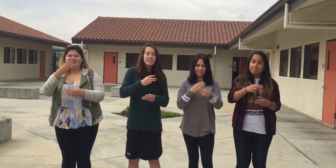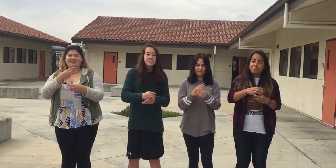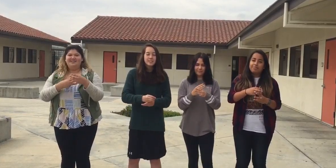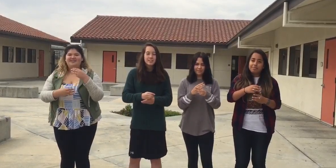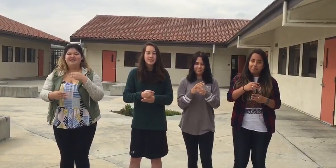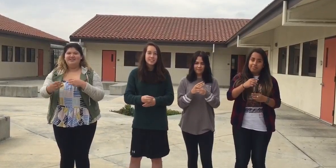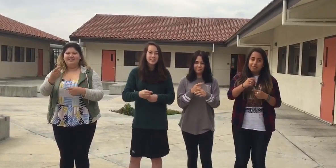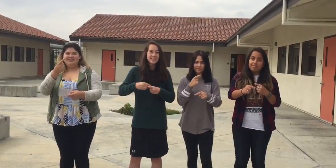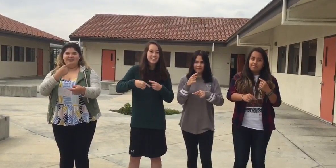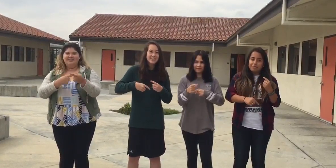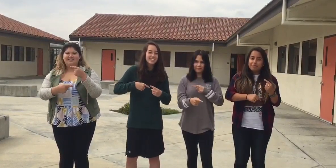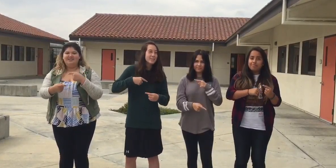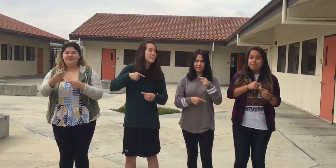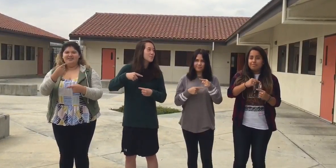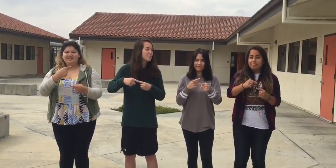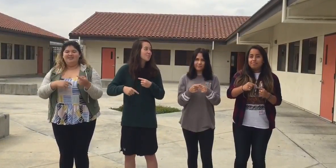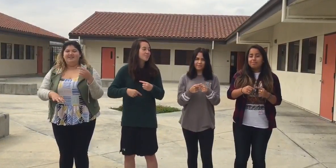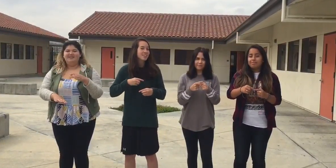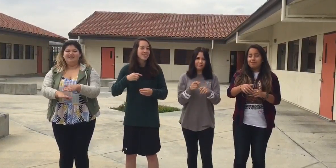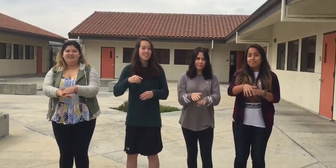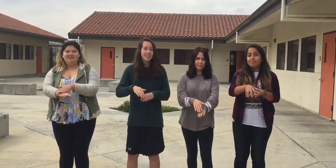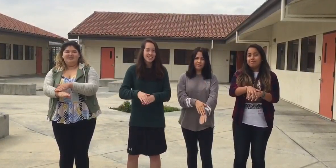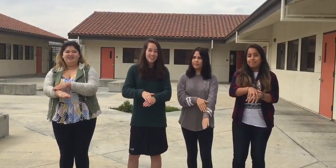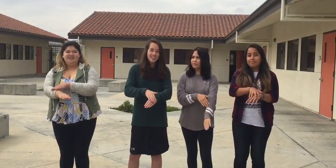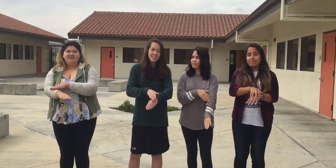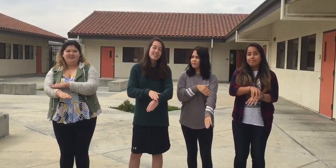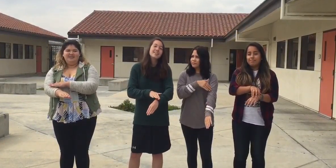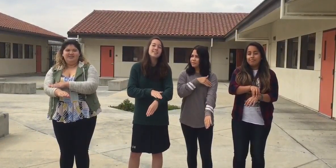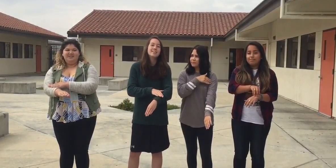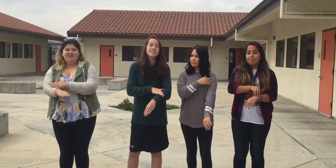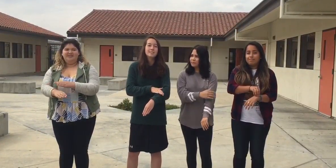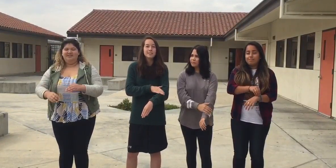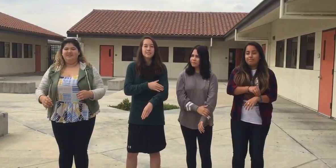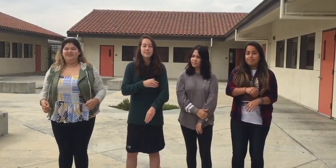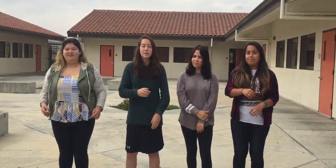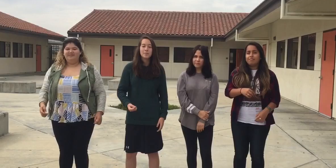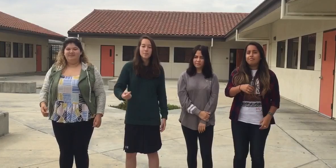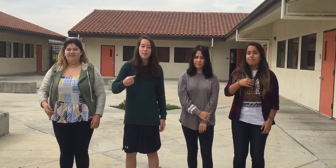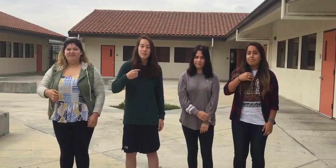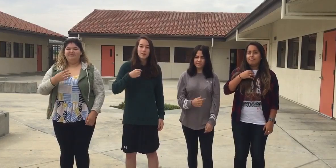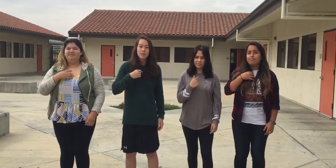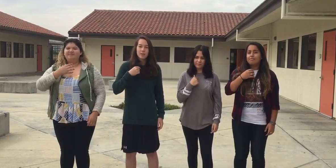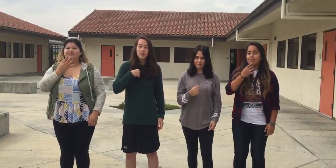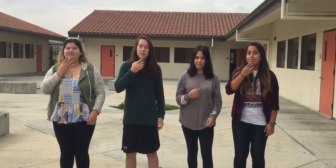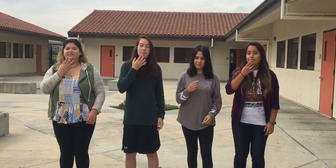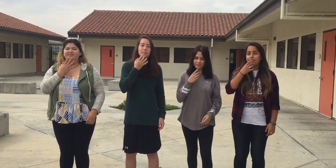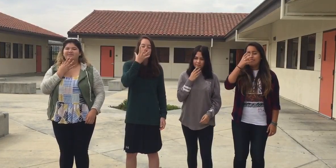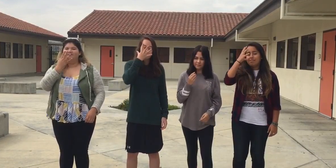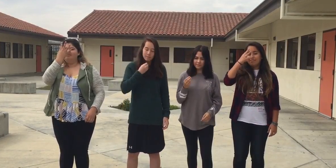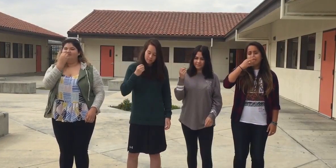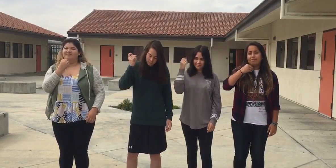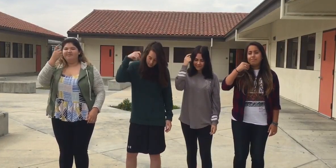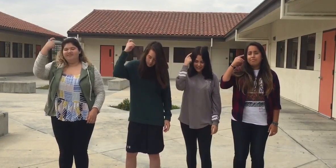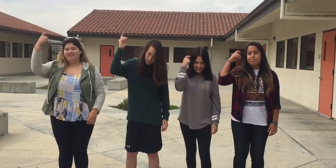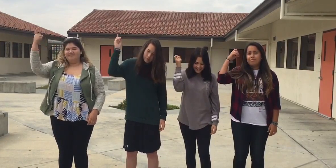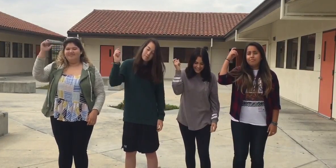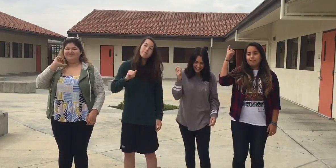I'd like to make myself believe If this planet earth turns